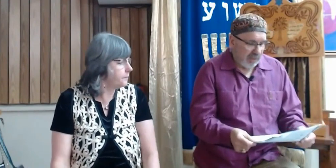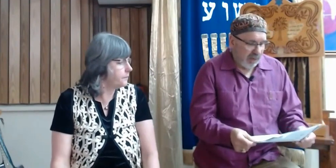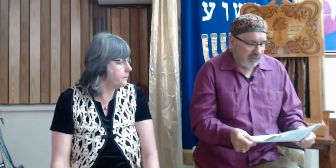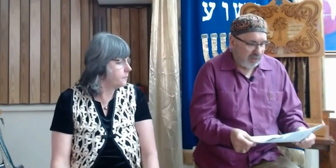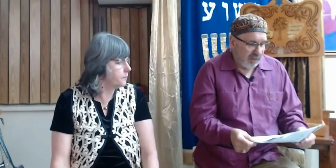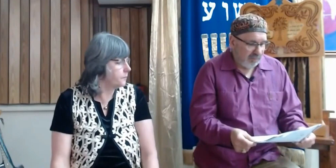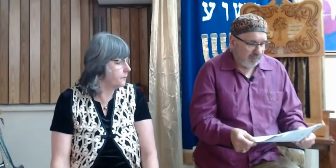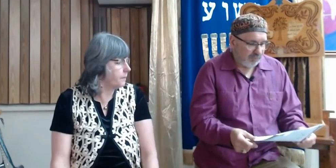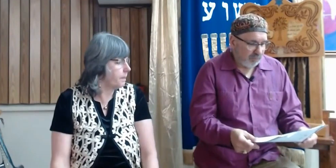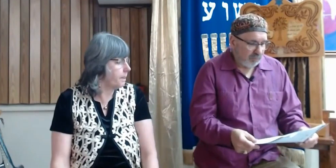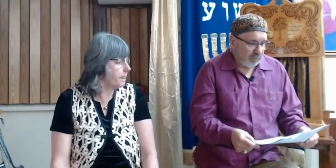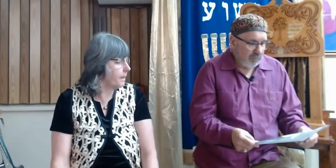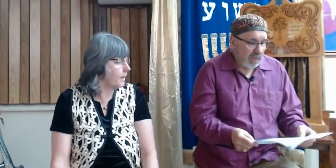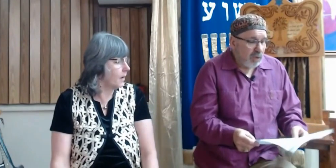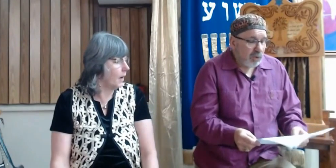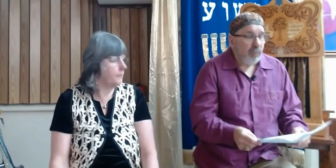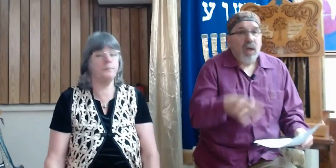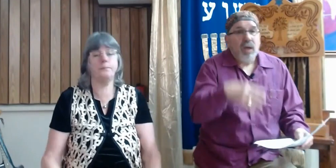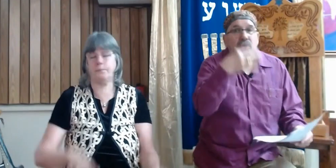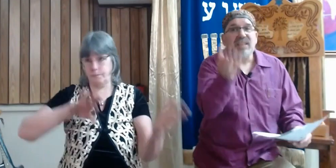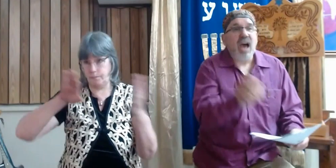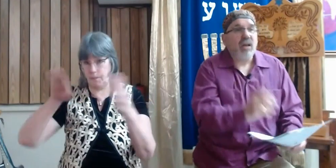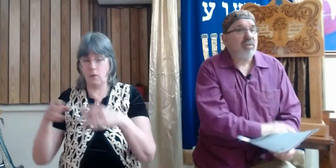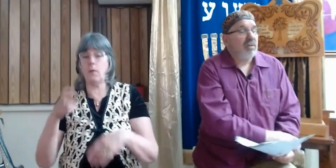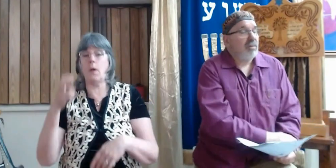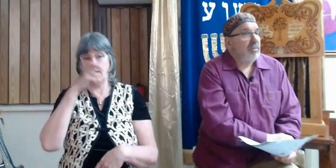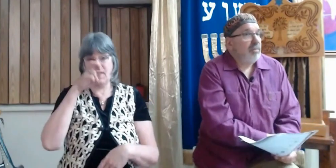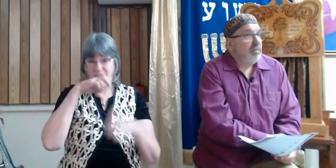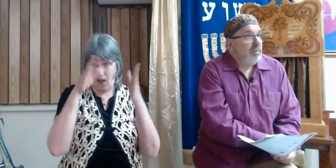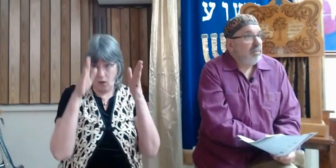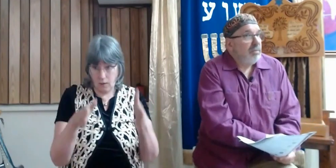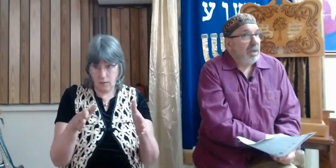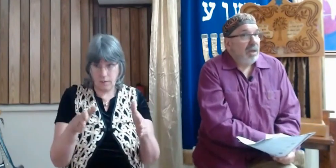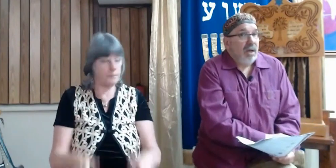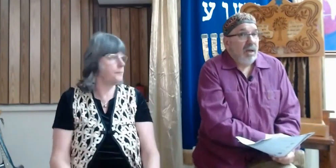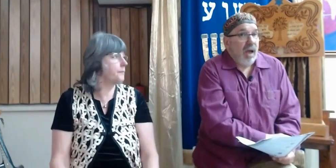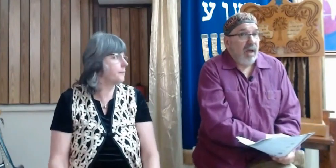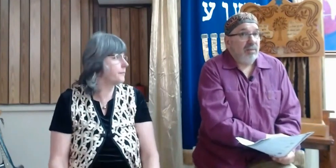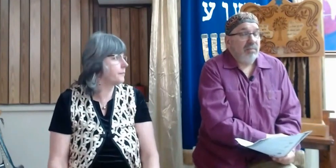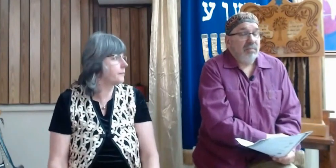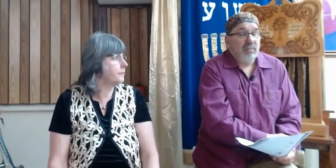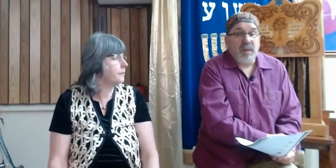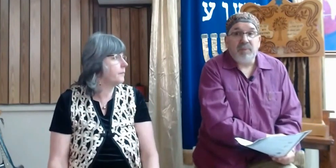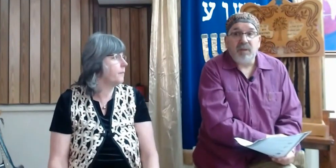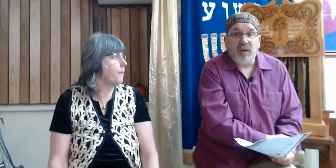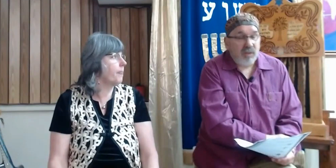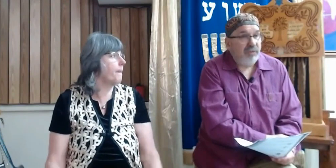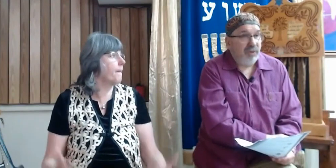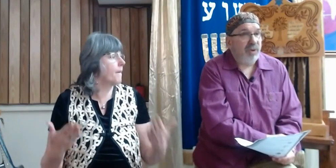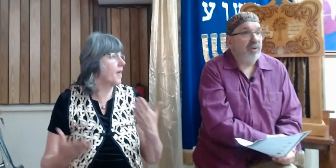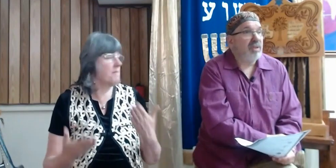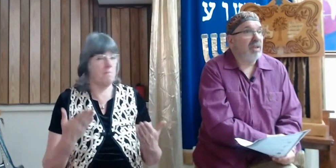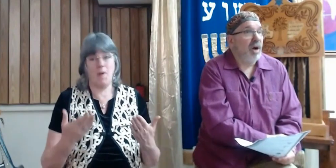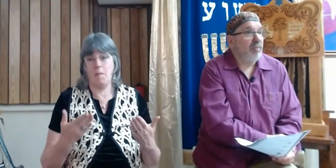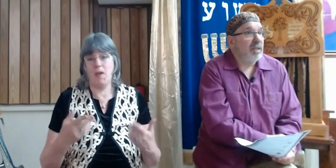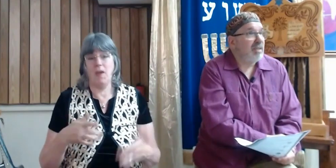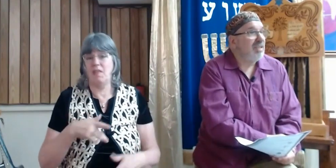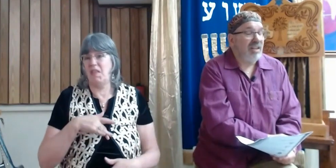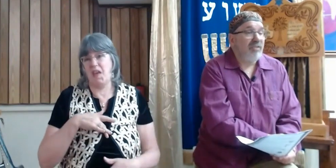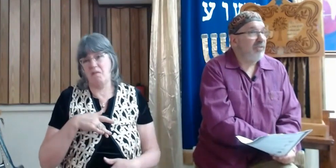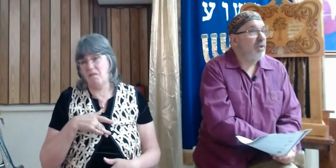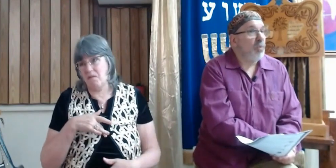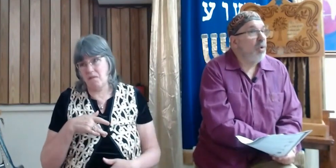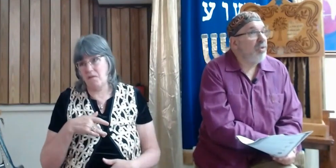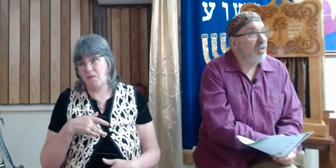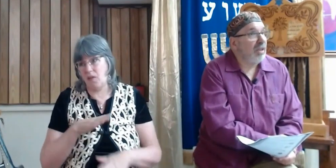self-esteem. So, the scouts had maybe an inferiority complex.